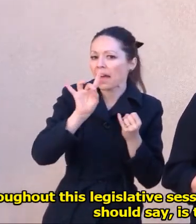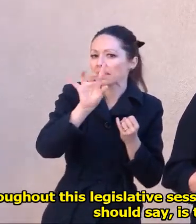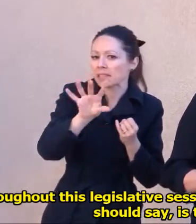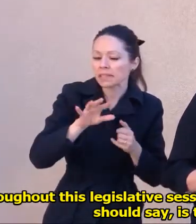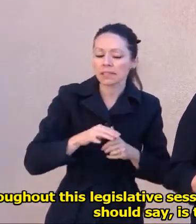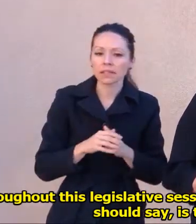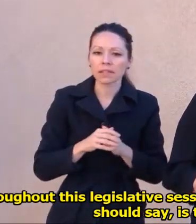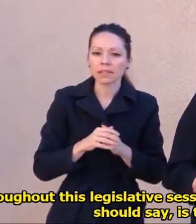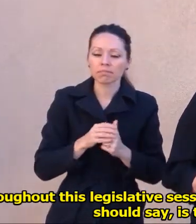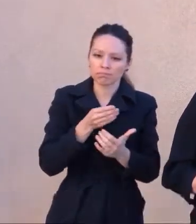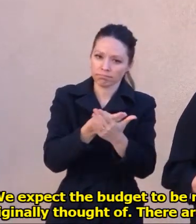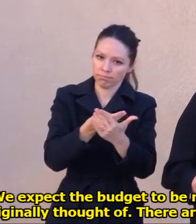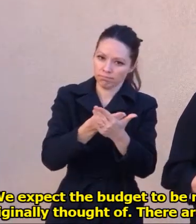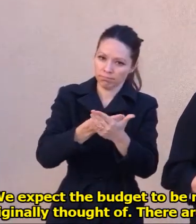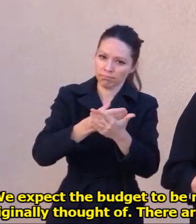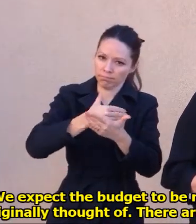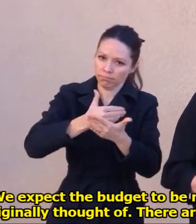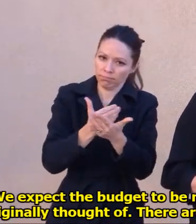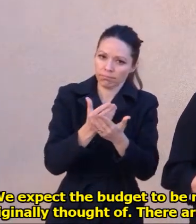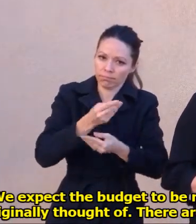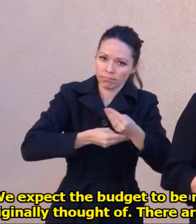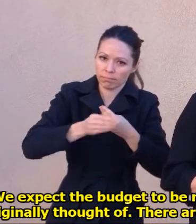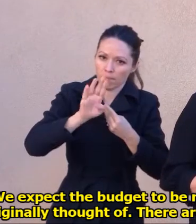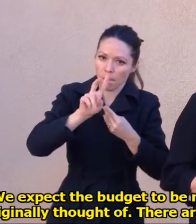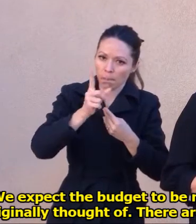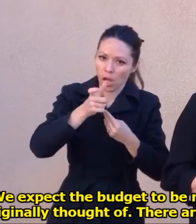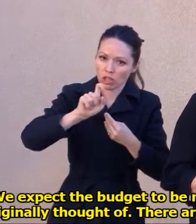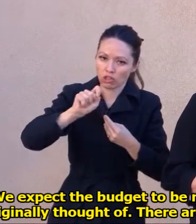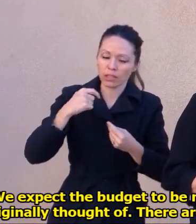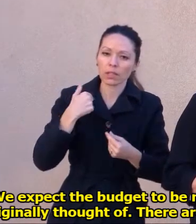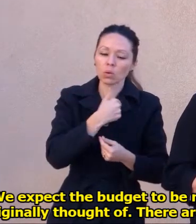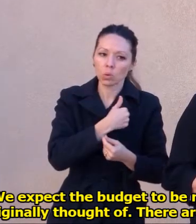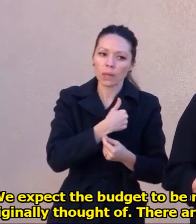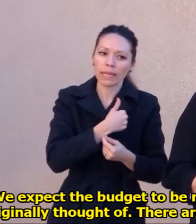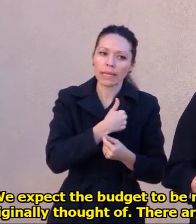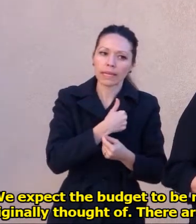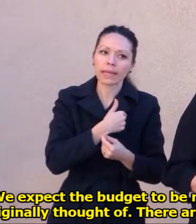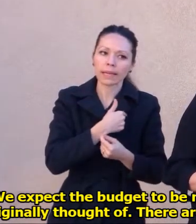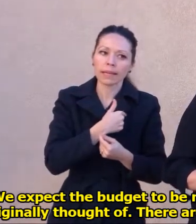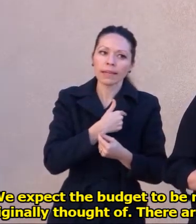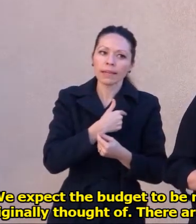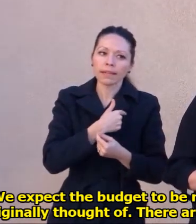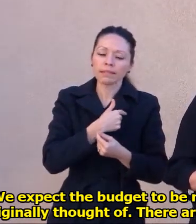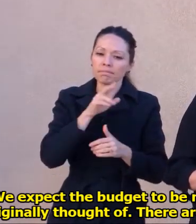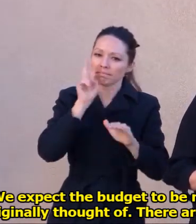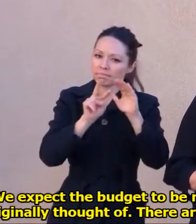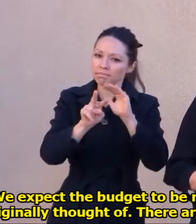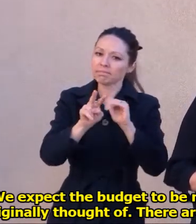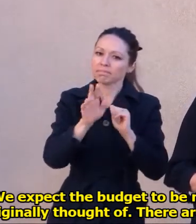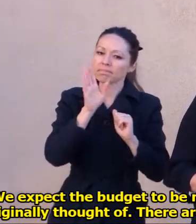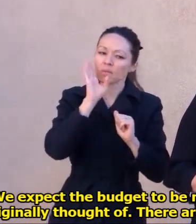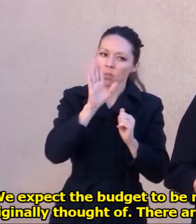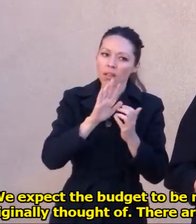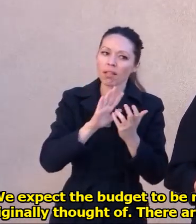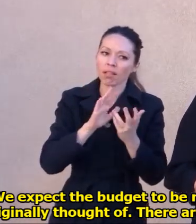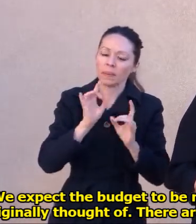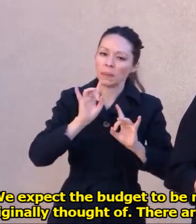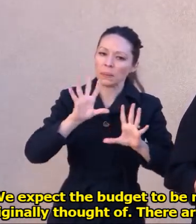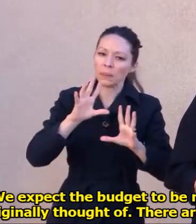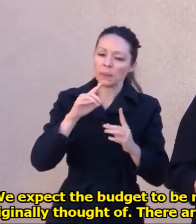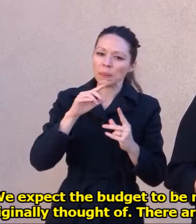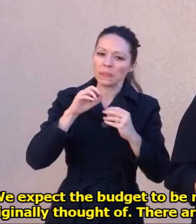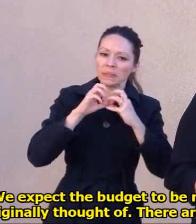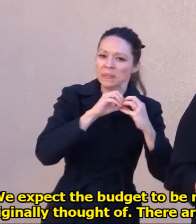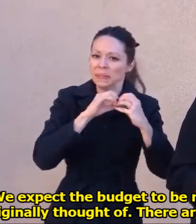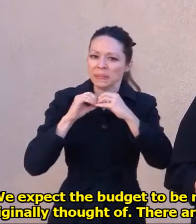is the budget. We expect the budget to be more contentious than we originally thought of. There are